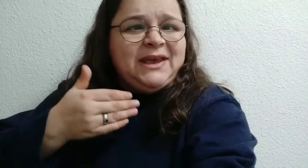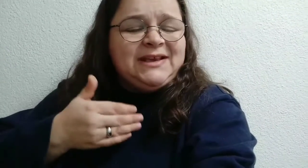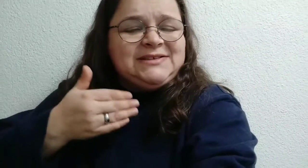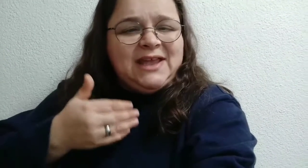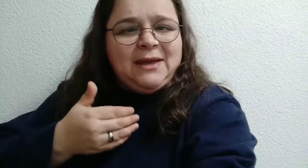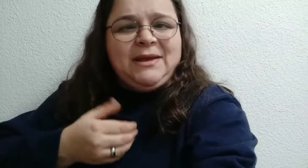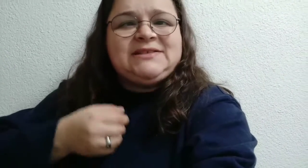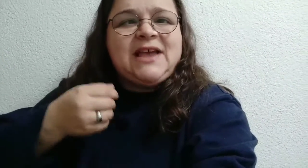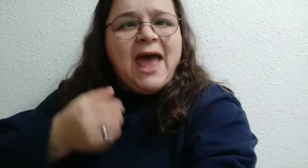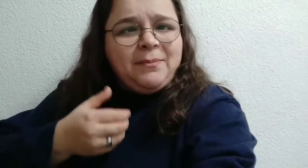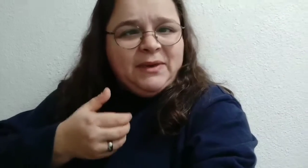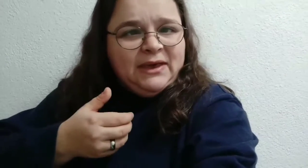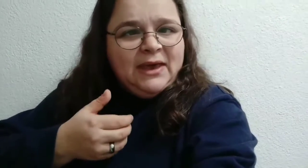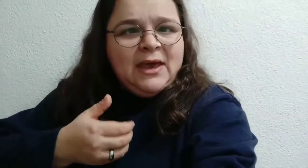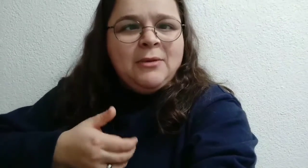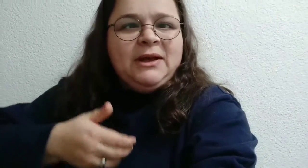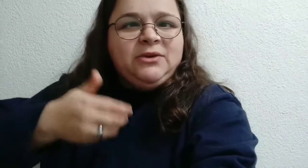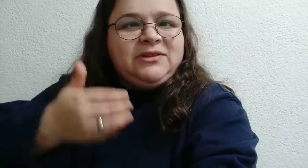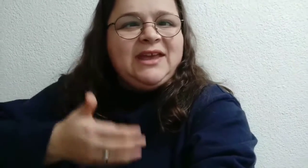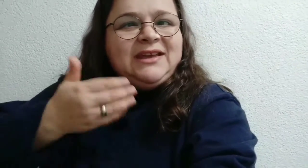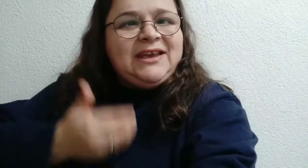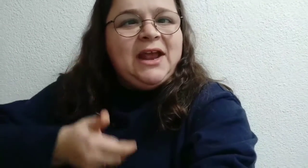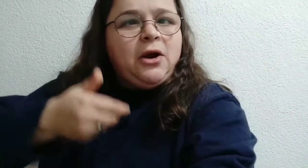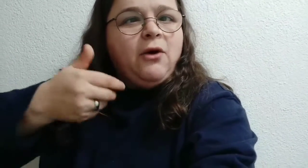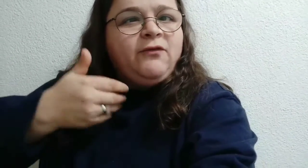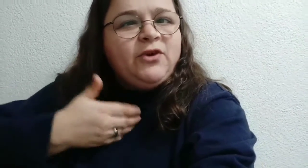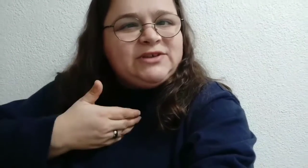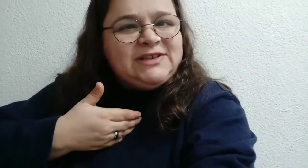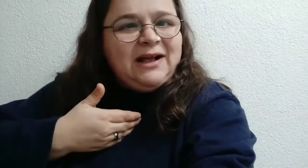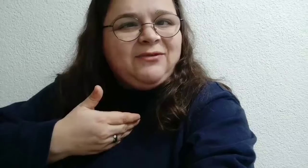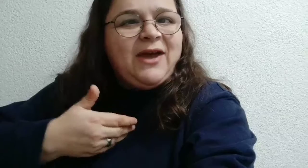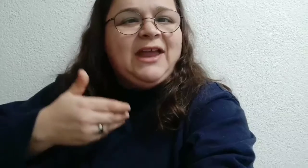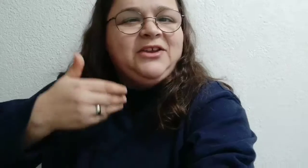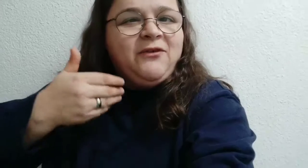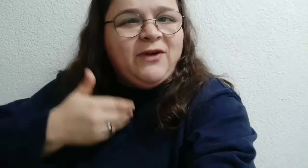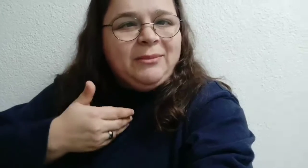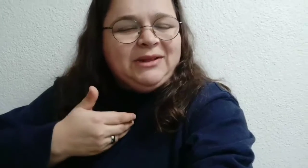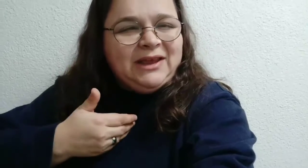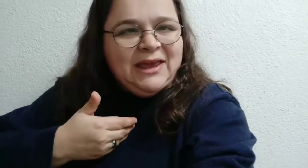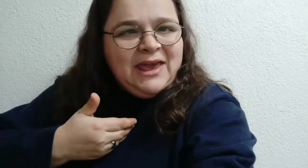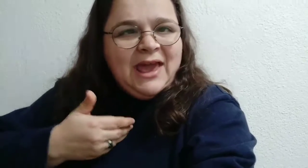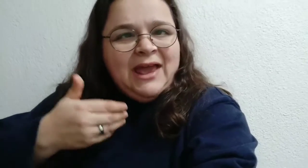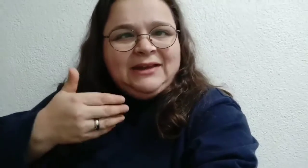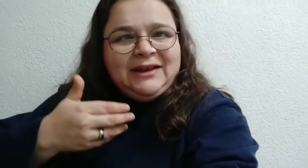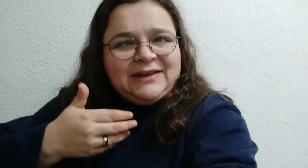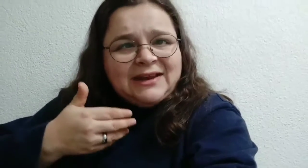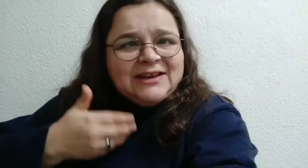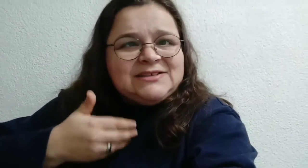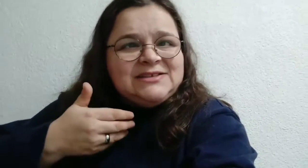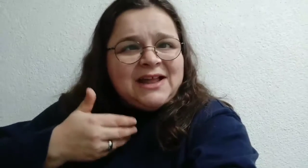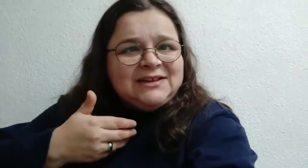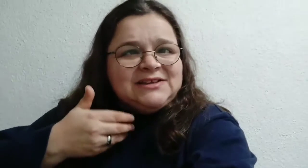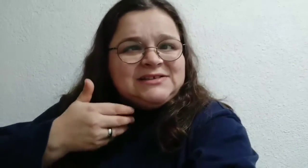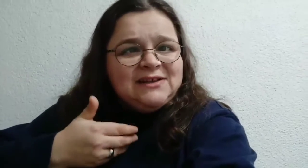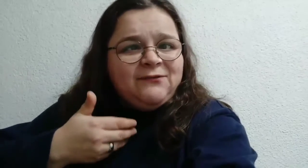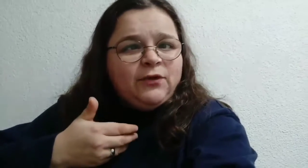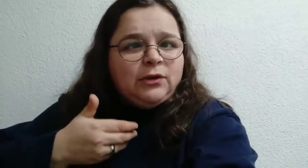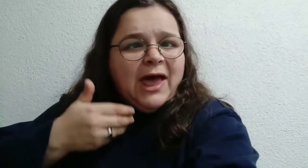be his name, it's happy when you take care of yourself and your family. And that is not a sinful